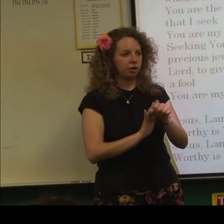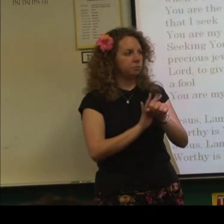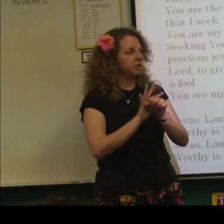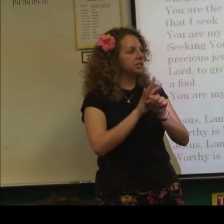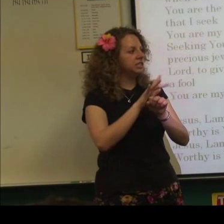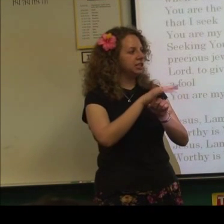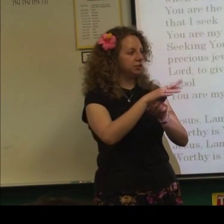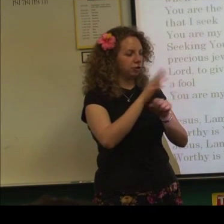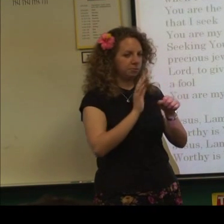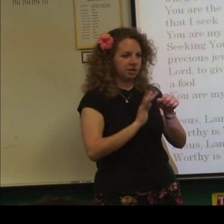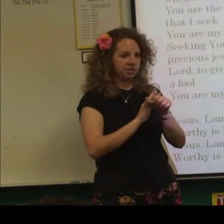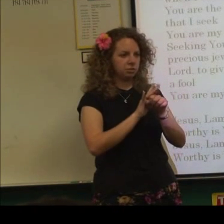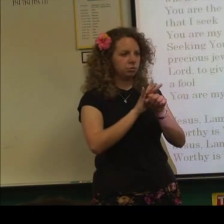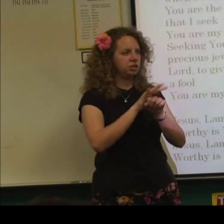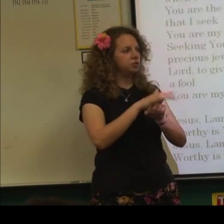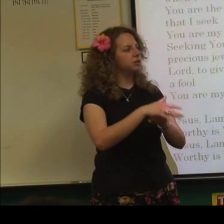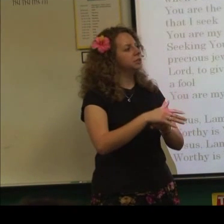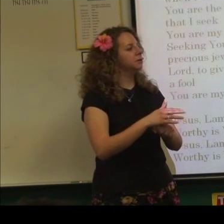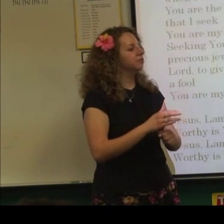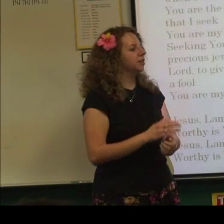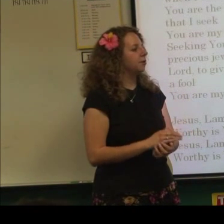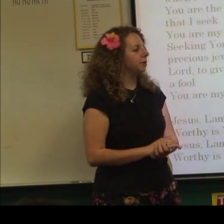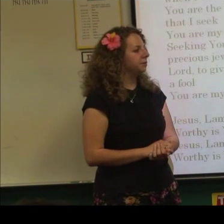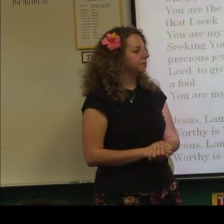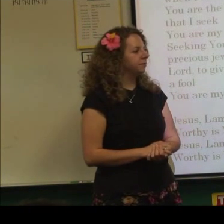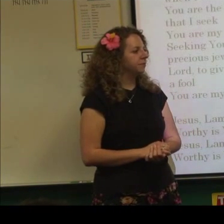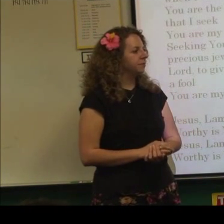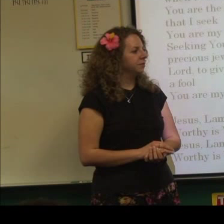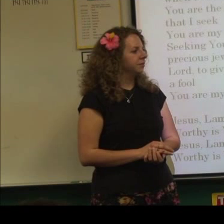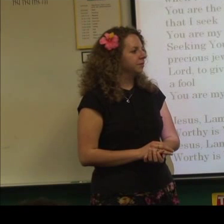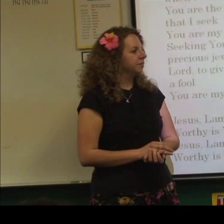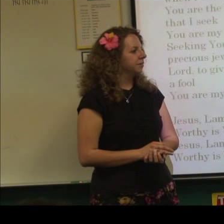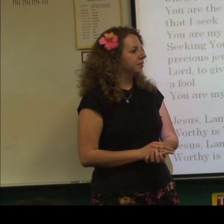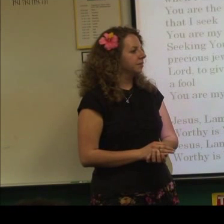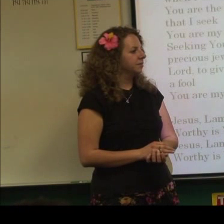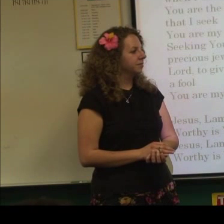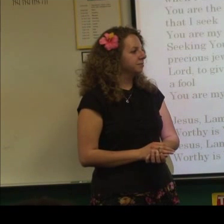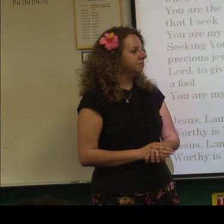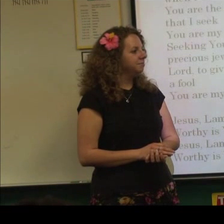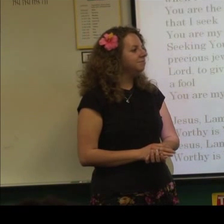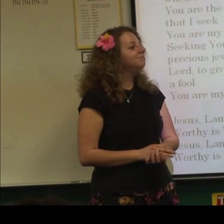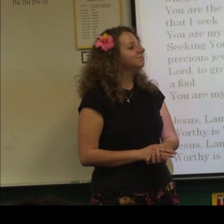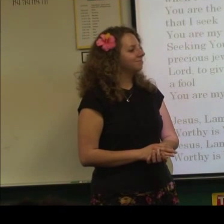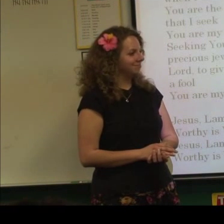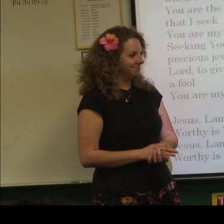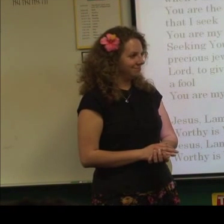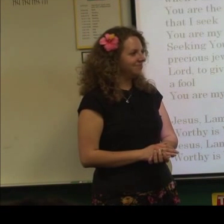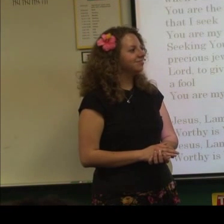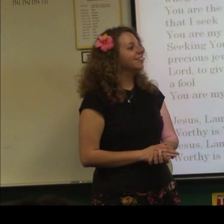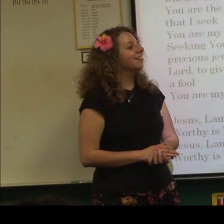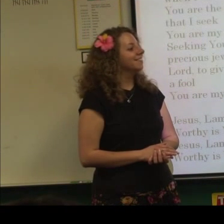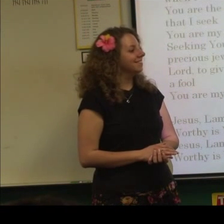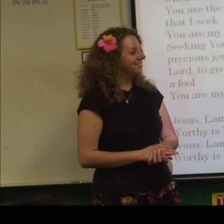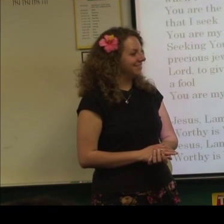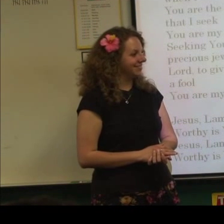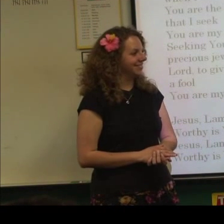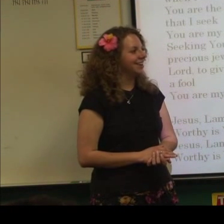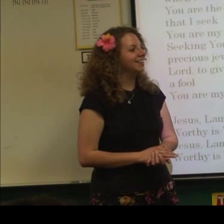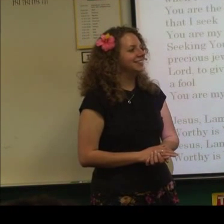or plenty or abundance. What did you guys pick for that one? I put when I was empty, you filled my soul. Oh, nice.